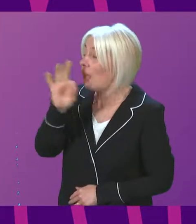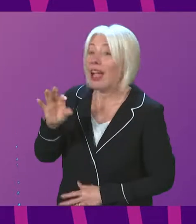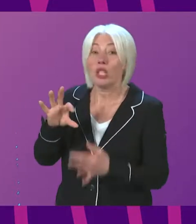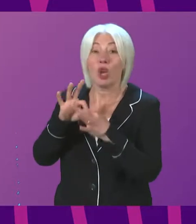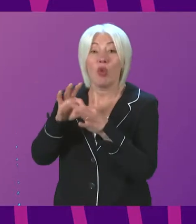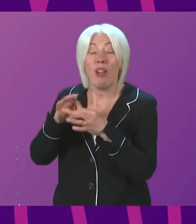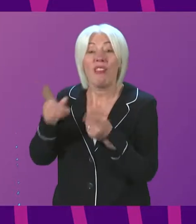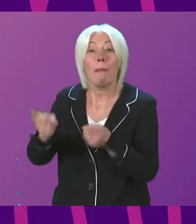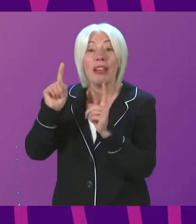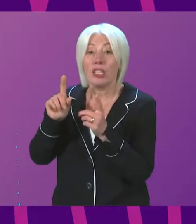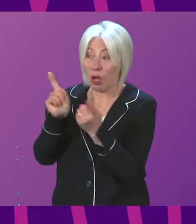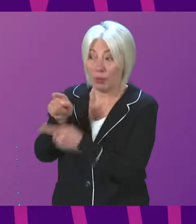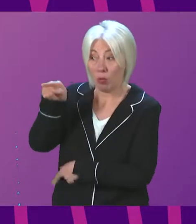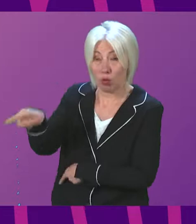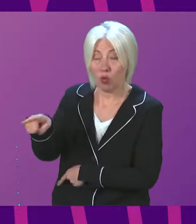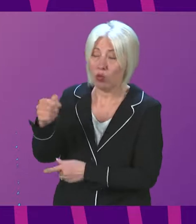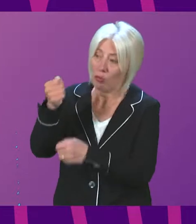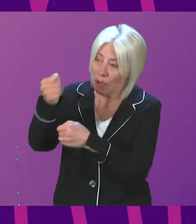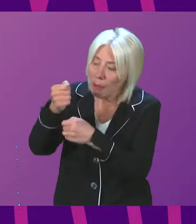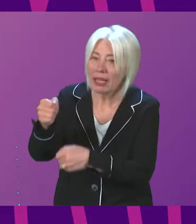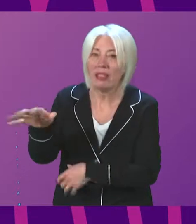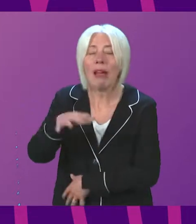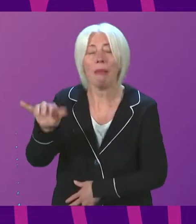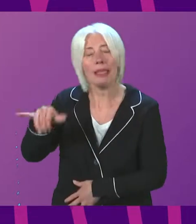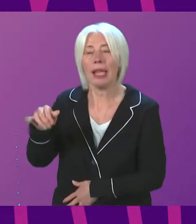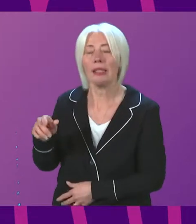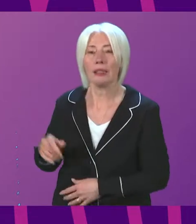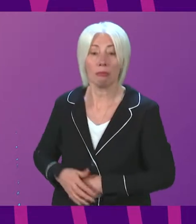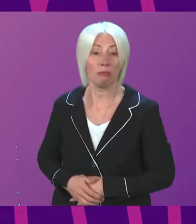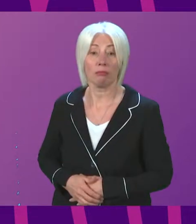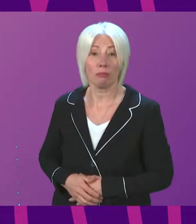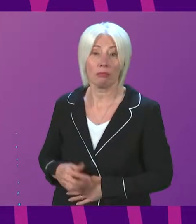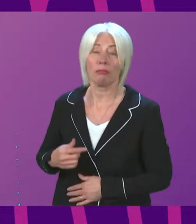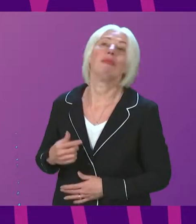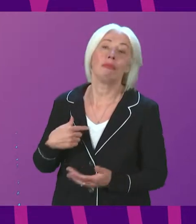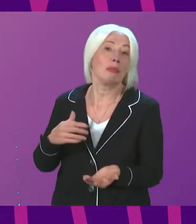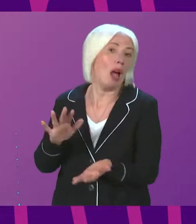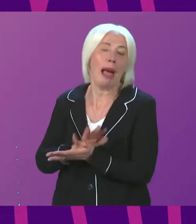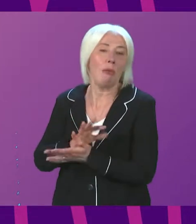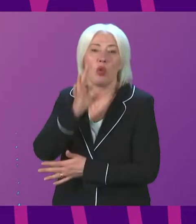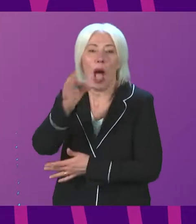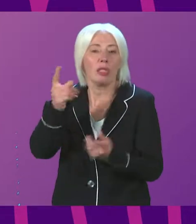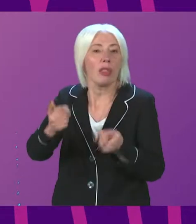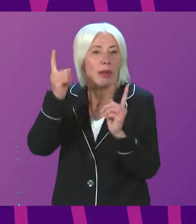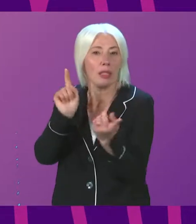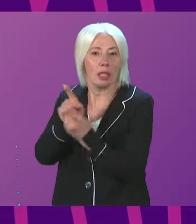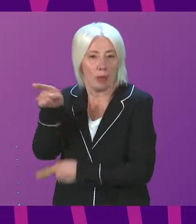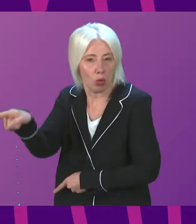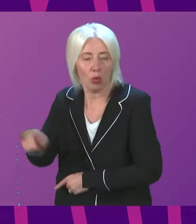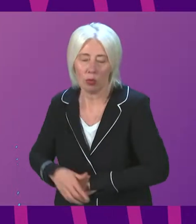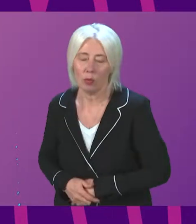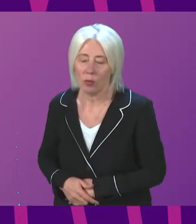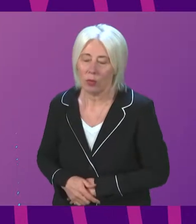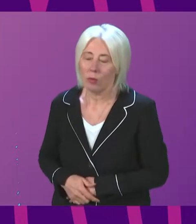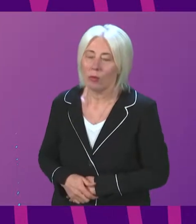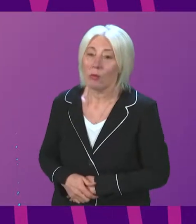with the Member and with campaigners and families I absolutely am happy to do that let me make a couple of points